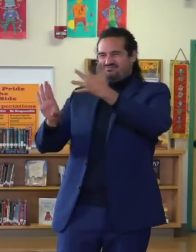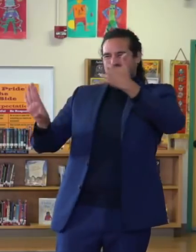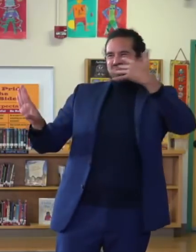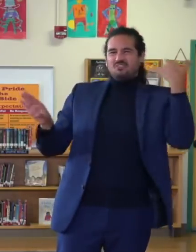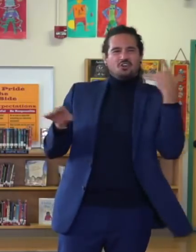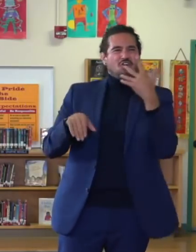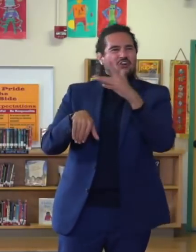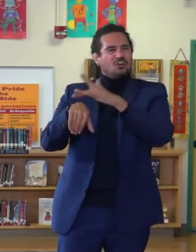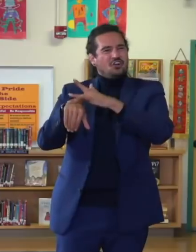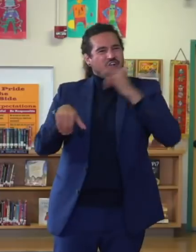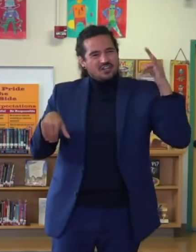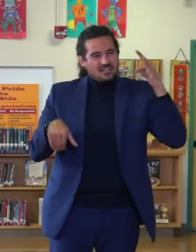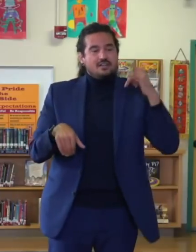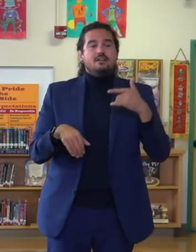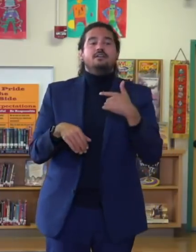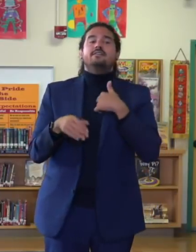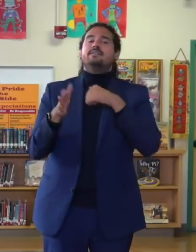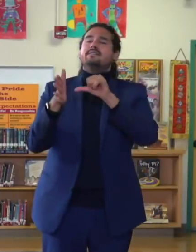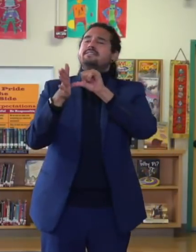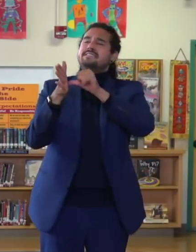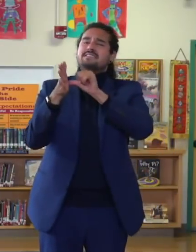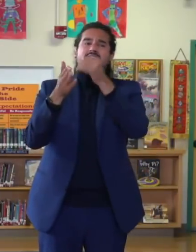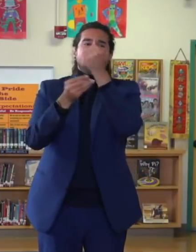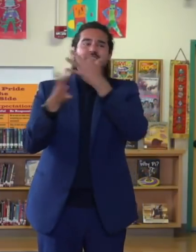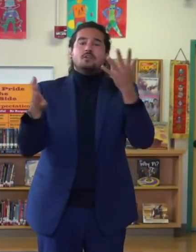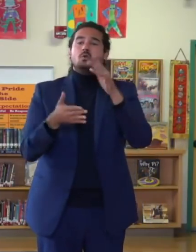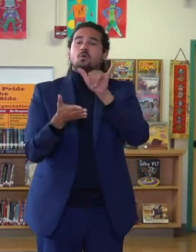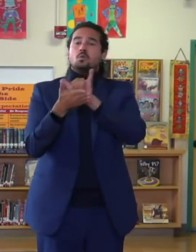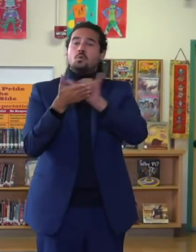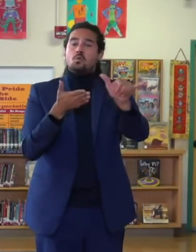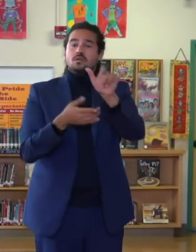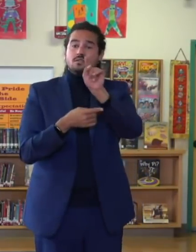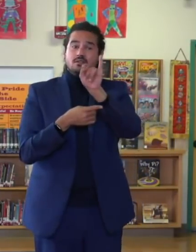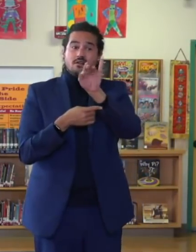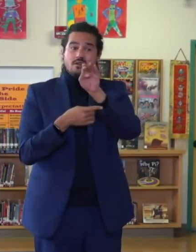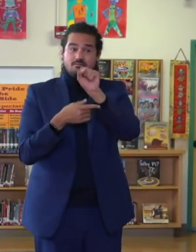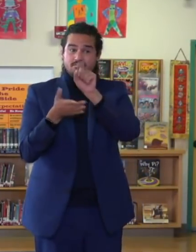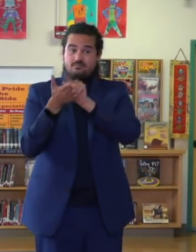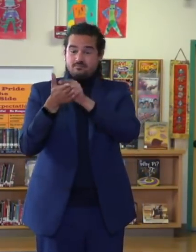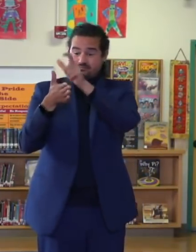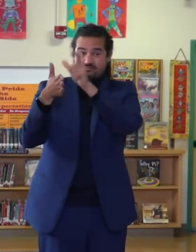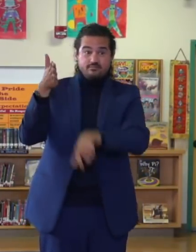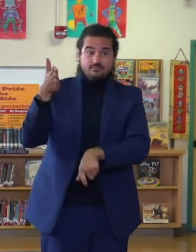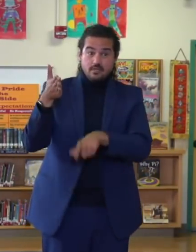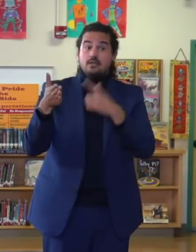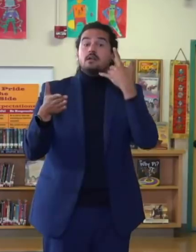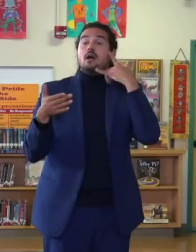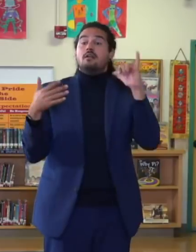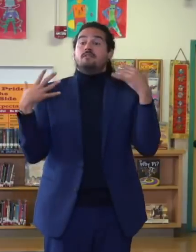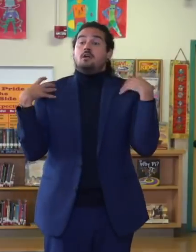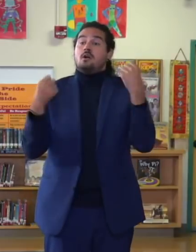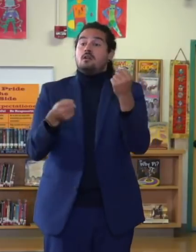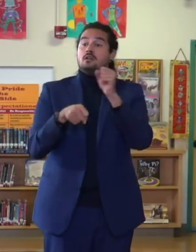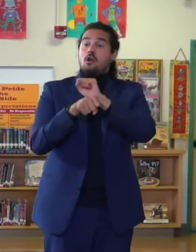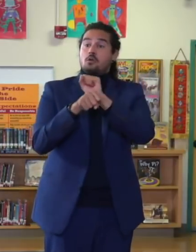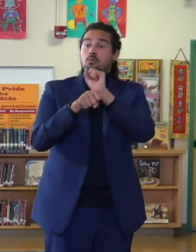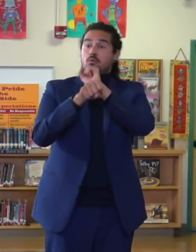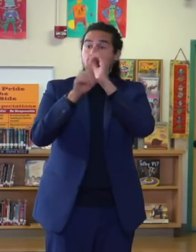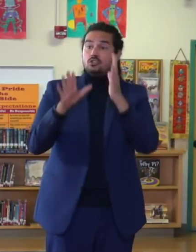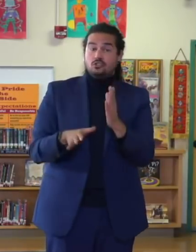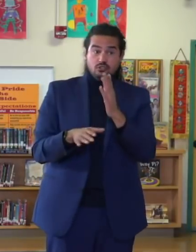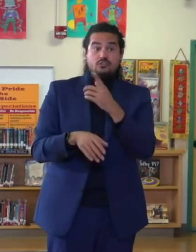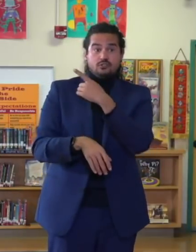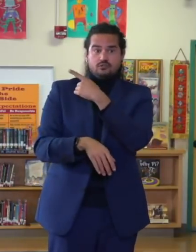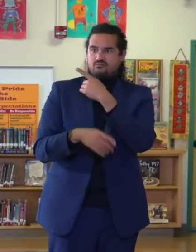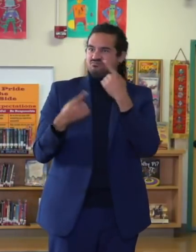analysis in The New York Times yesterday about California's health care mandate working as it was intended. That now north of 90 percent in